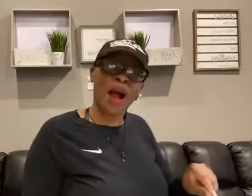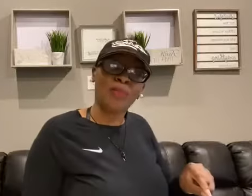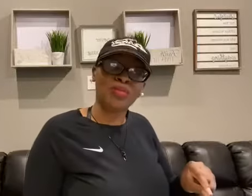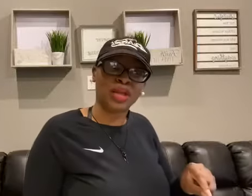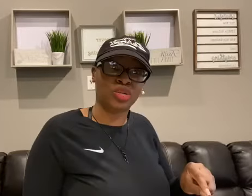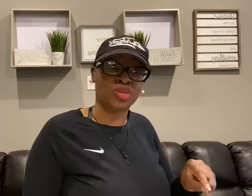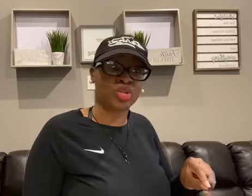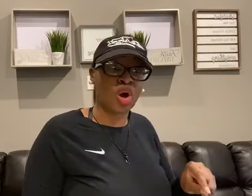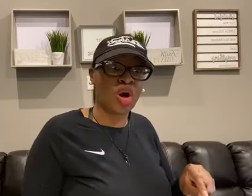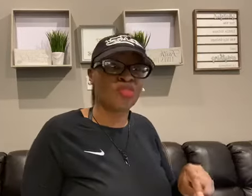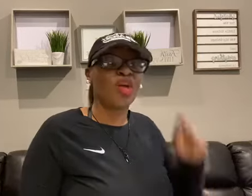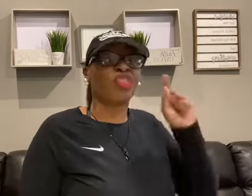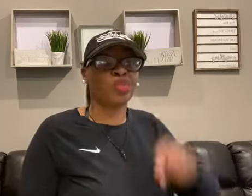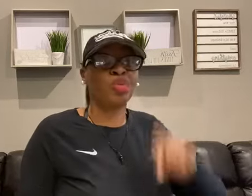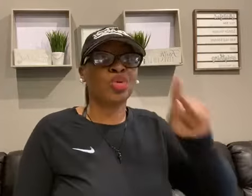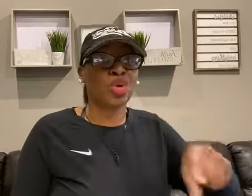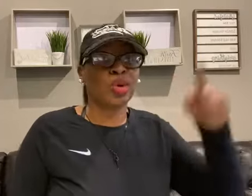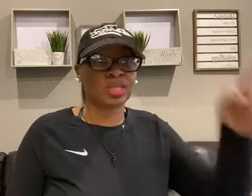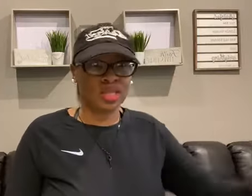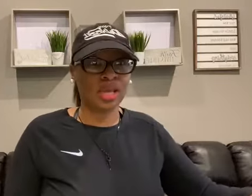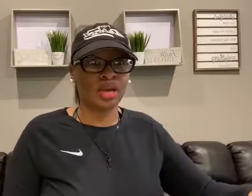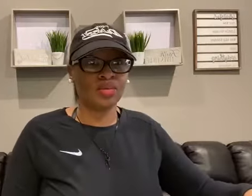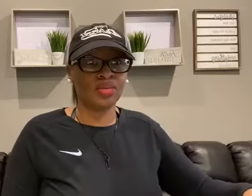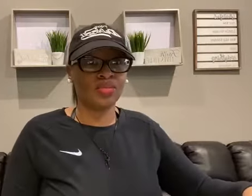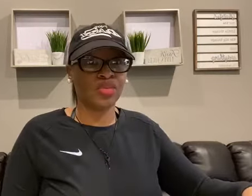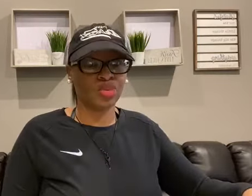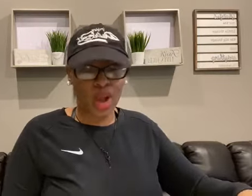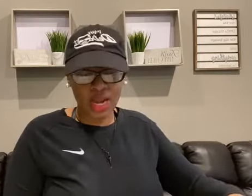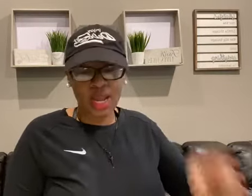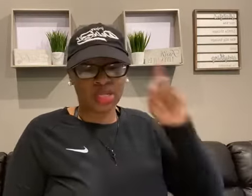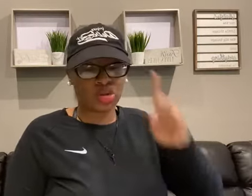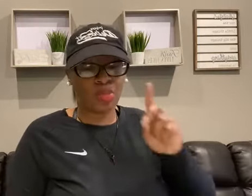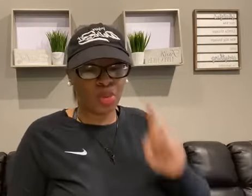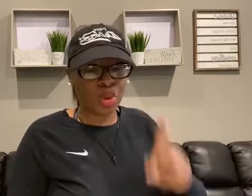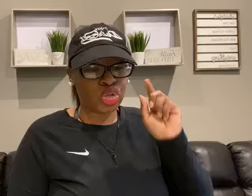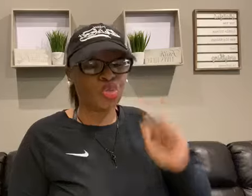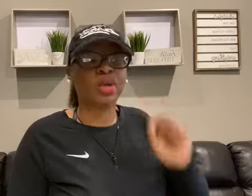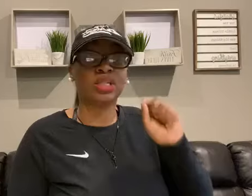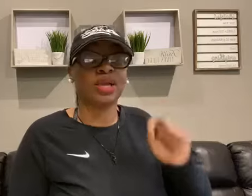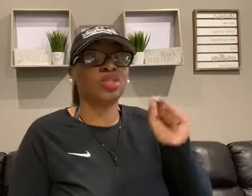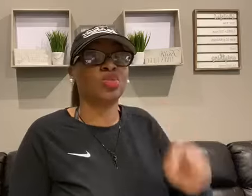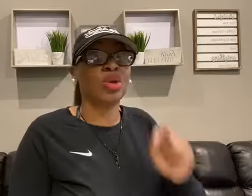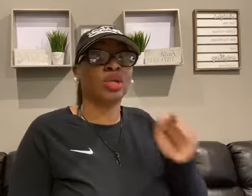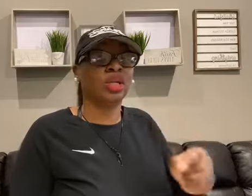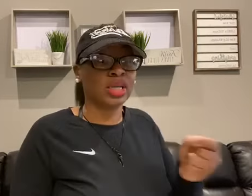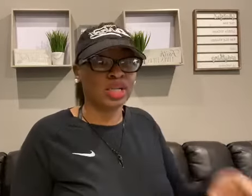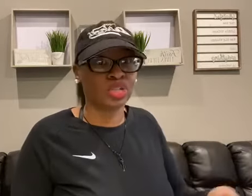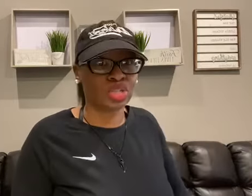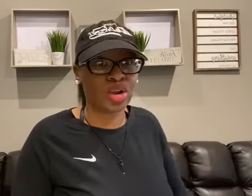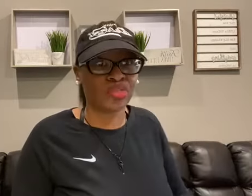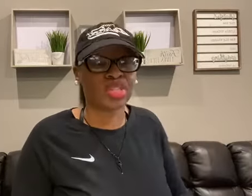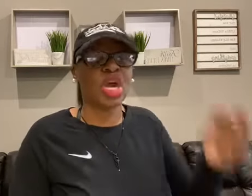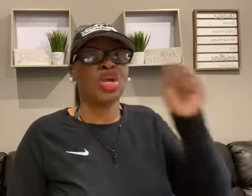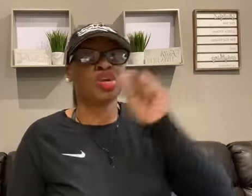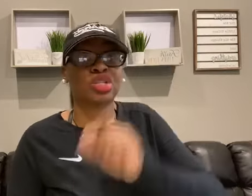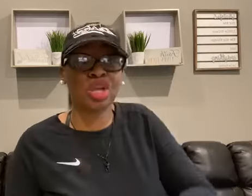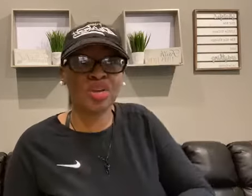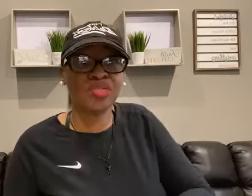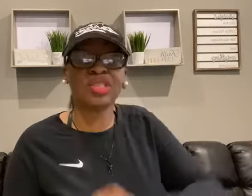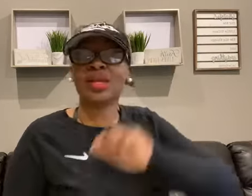problem that you solve through your skill, right? So number one, you want to change the way you're looking at your service. Your service